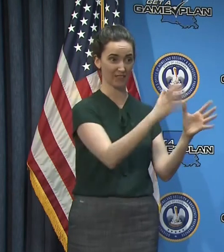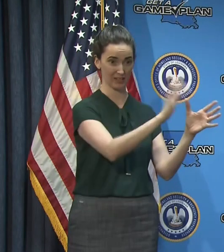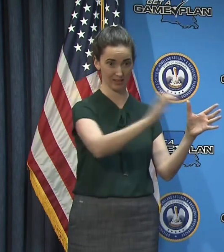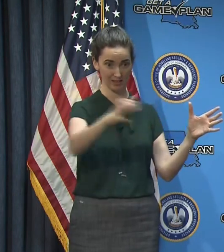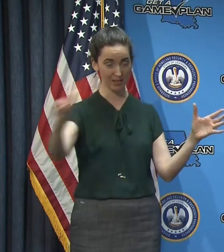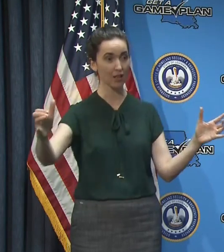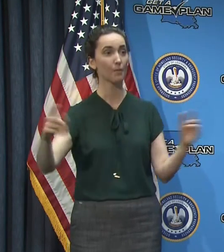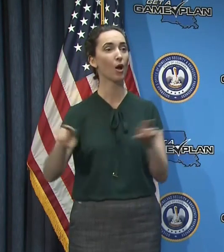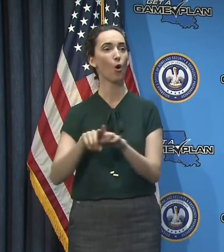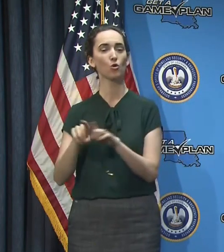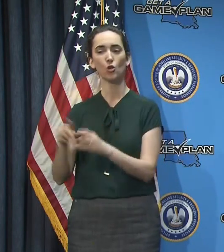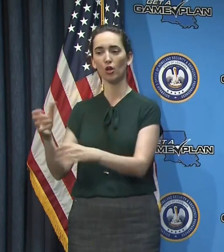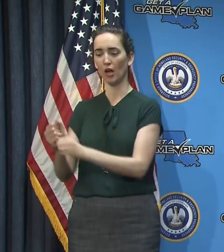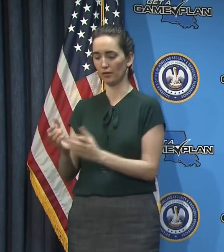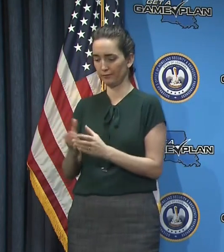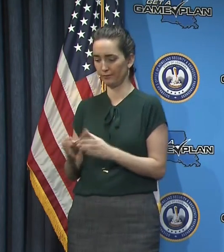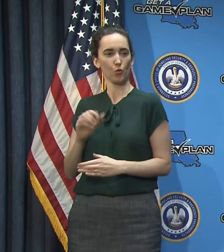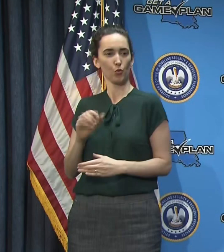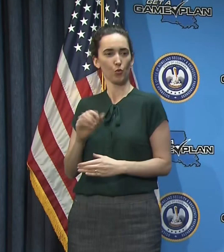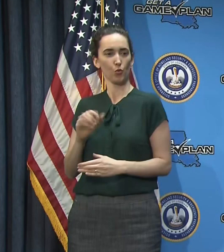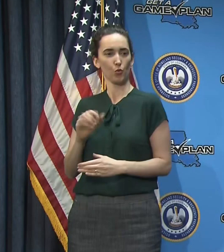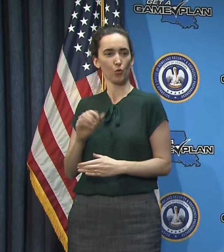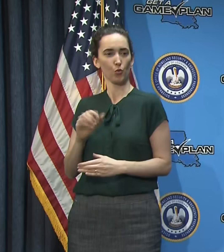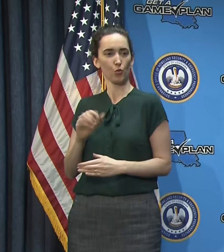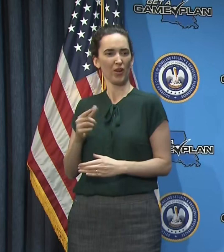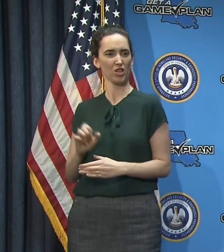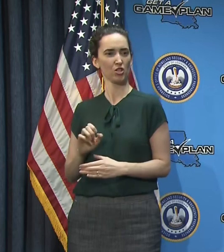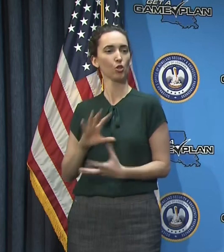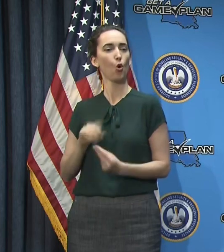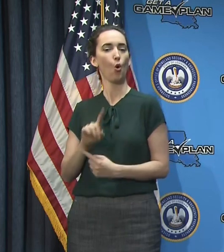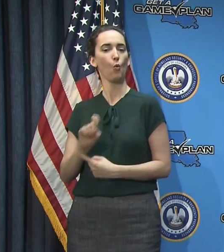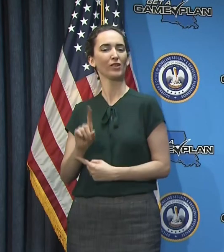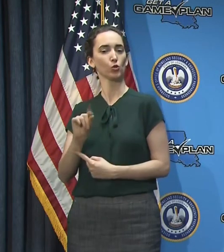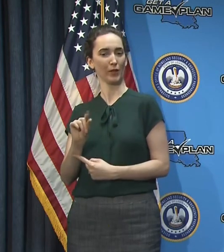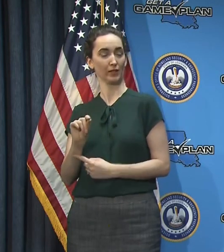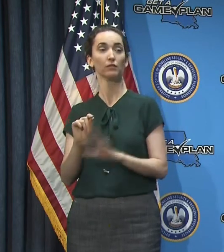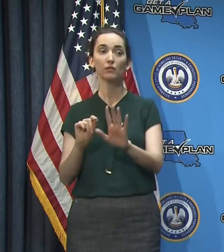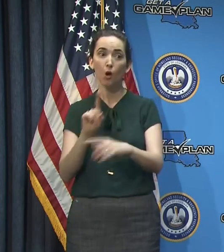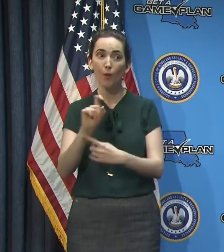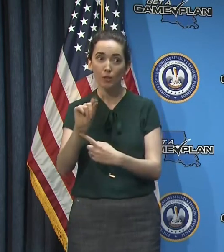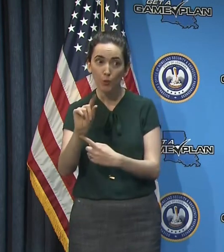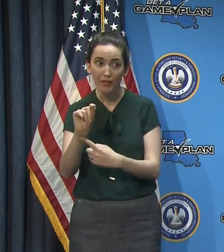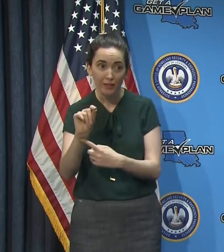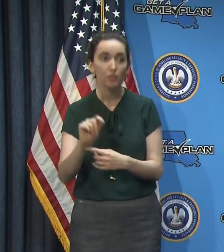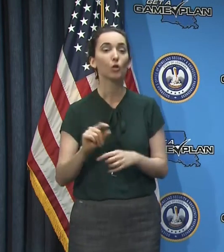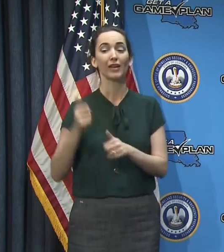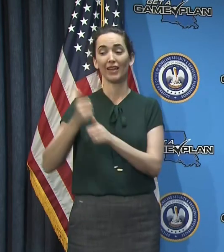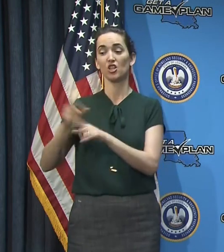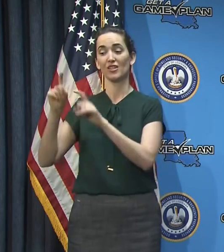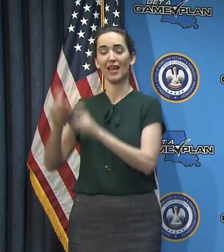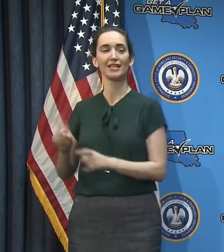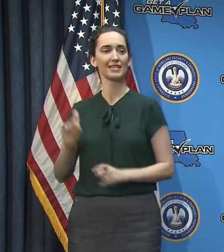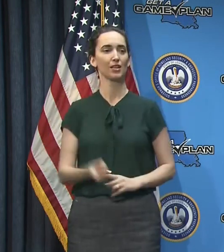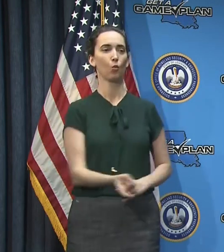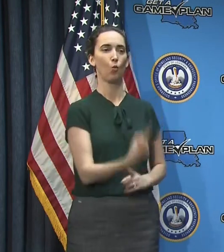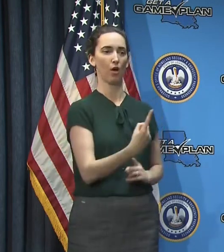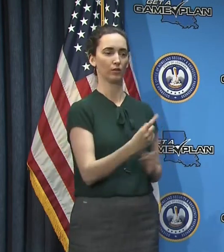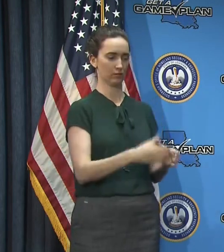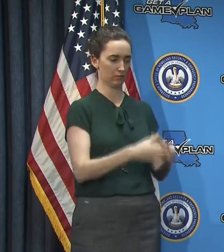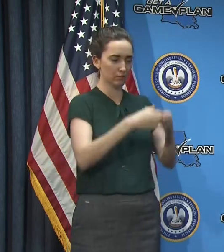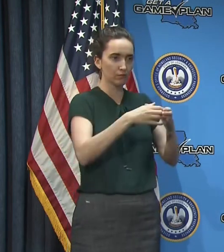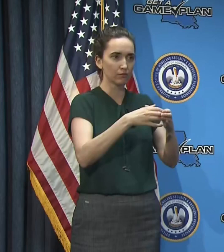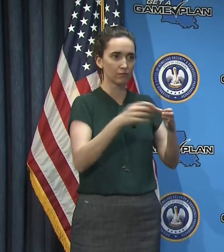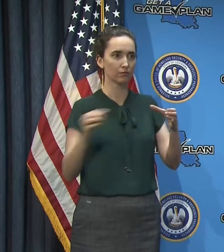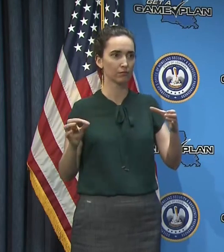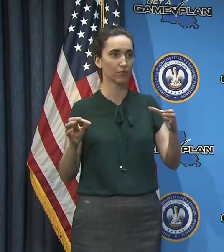well, a single cartridge for every test, uh, and, and the cartridges are being produced as